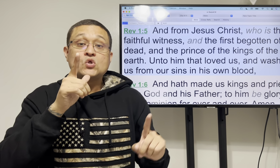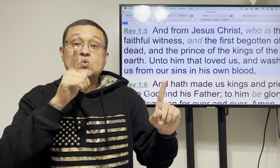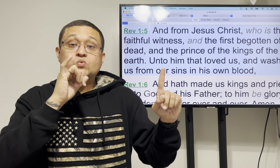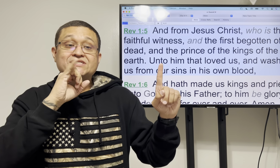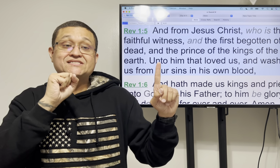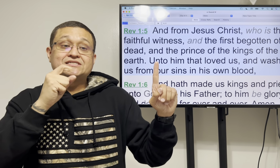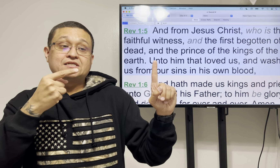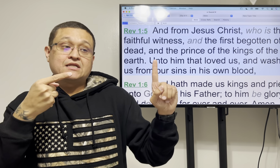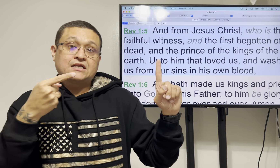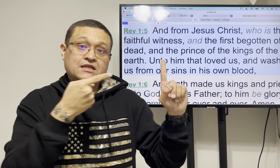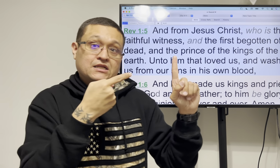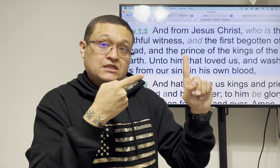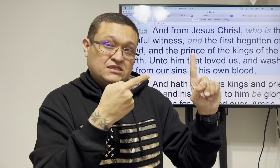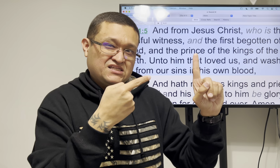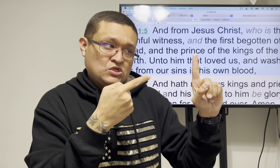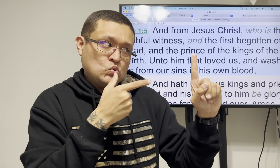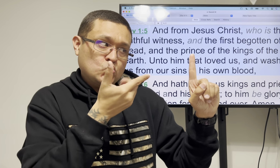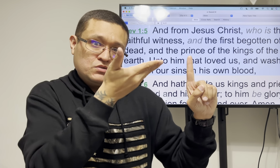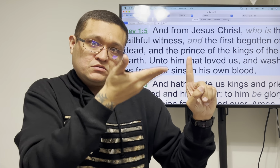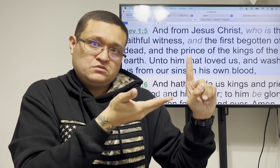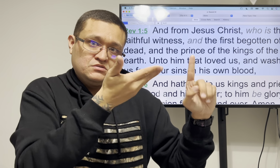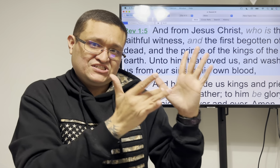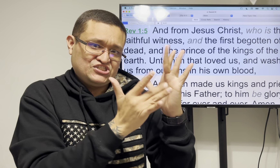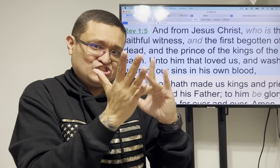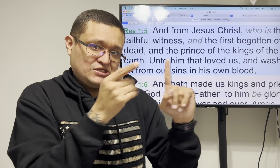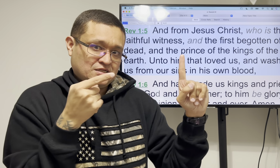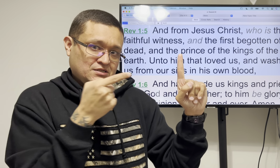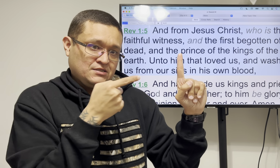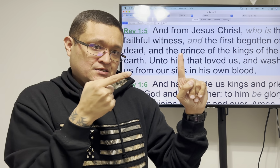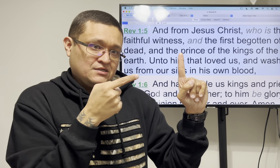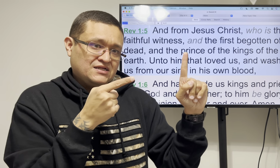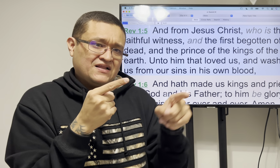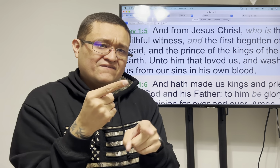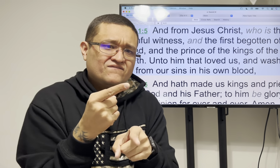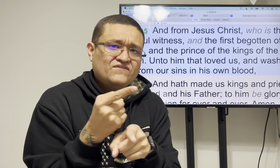and from Jesus Christ who is the faithful witness